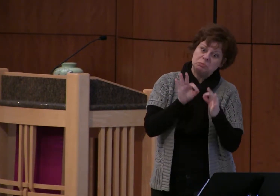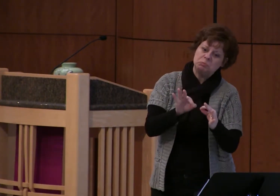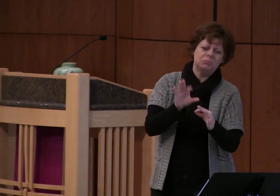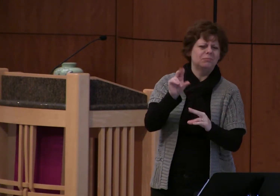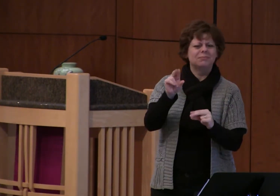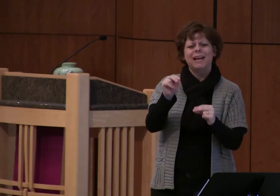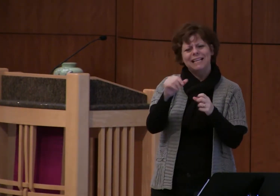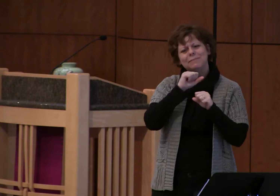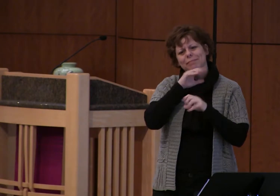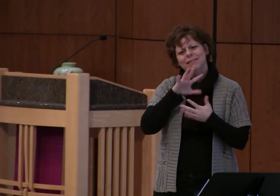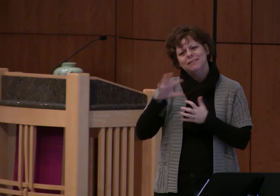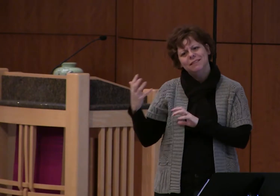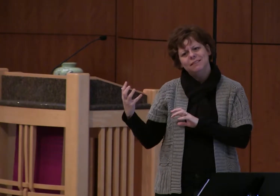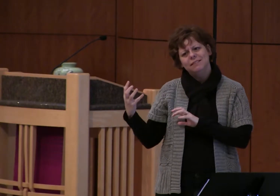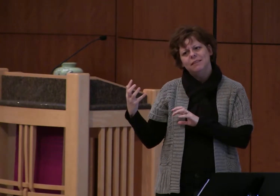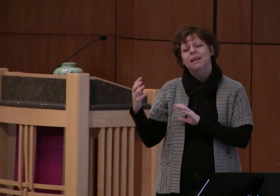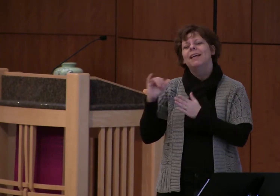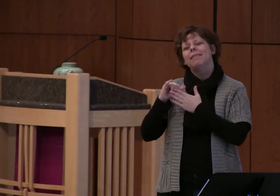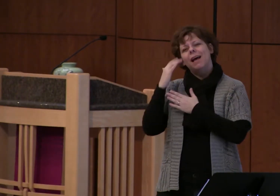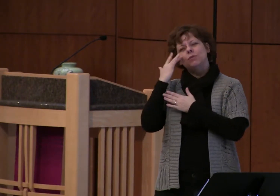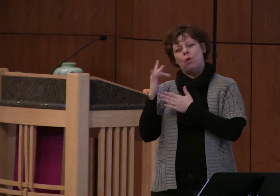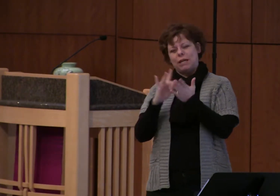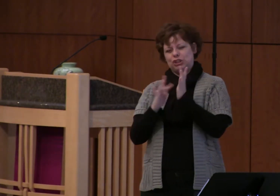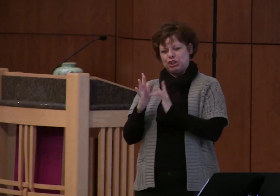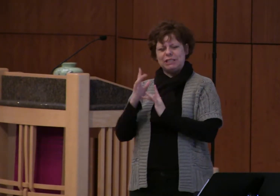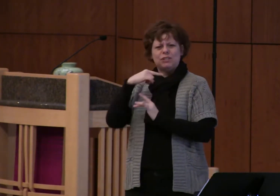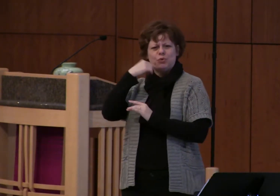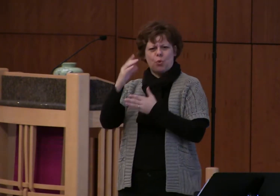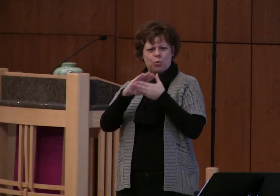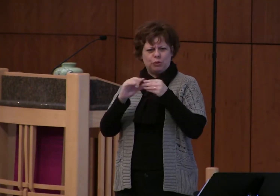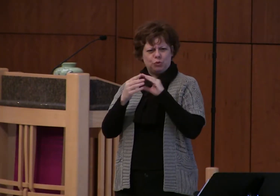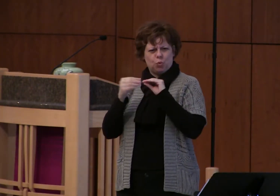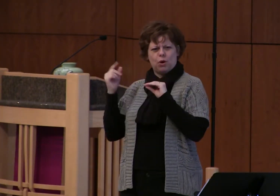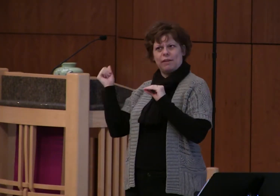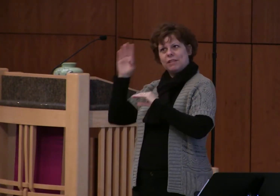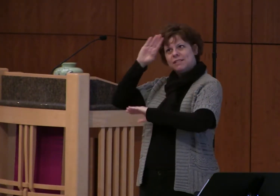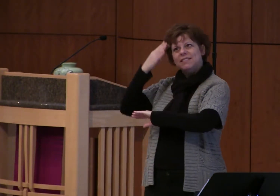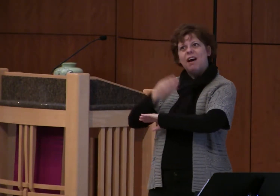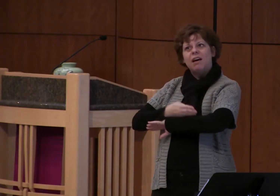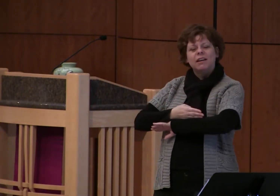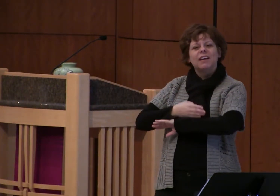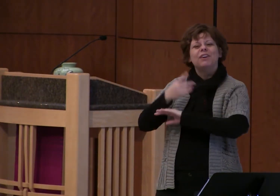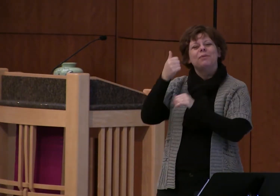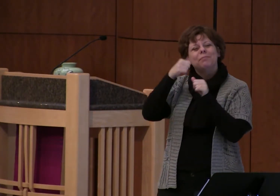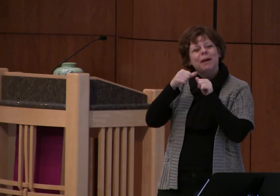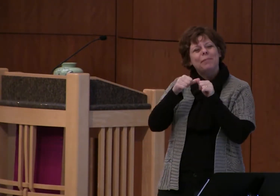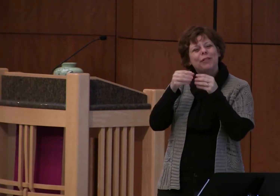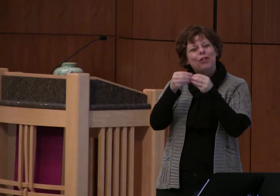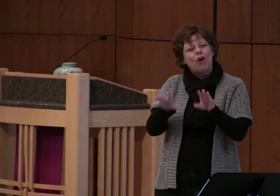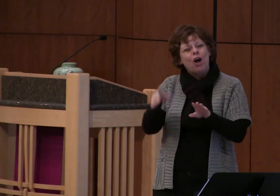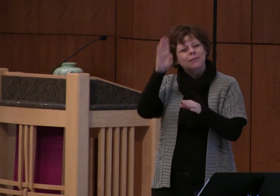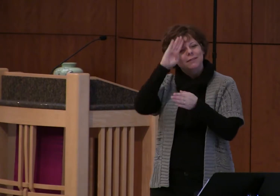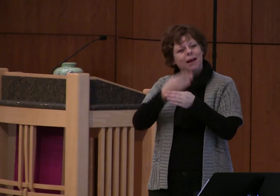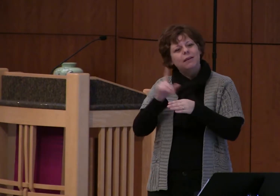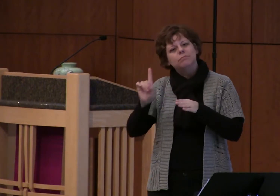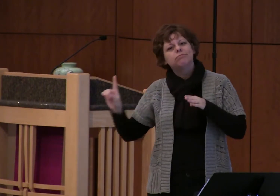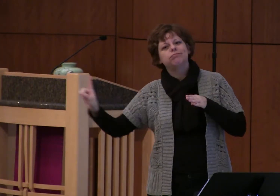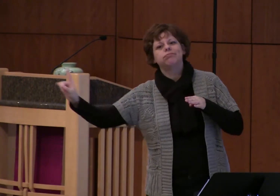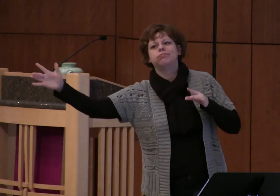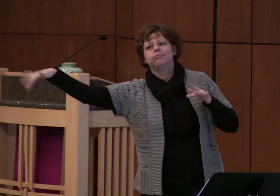I think that also explains why Jesus told the parable of the prodigal son the way he did you know that parable where the younger son demands his share